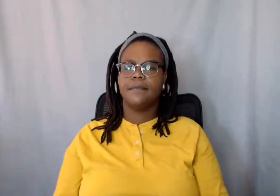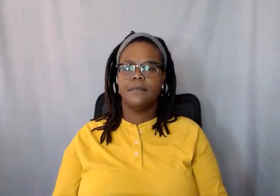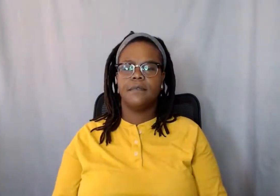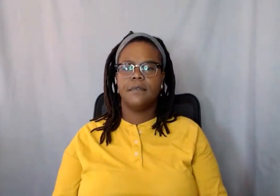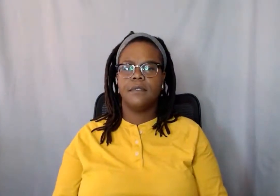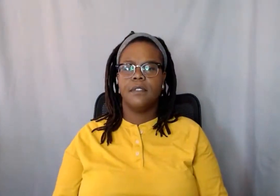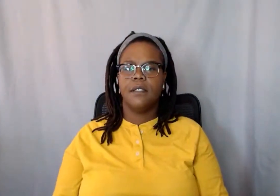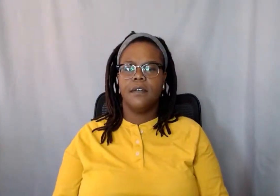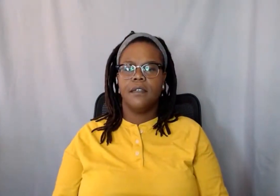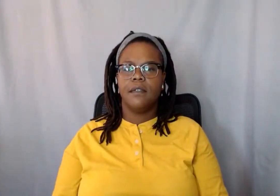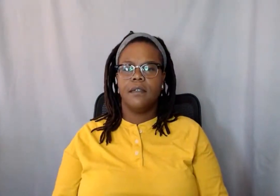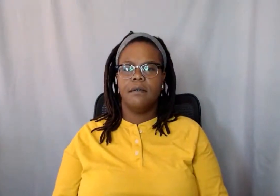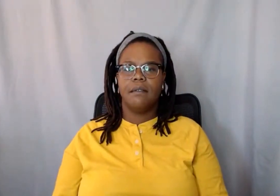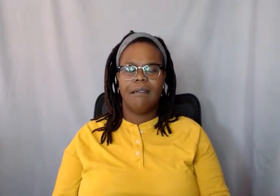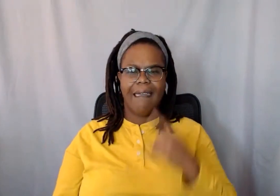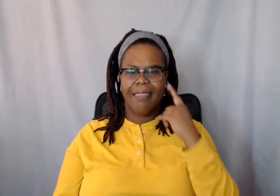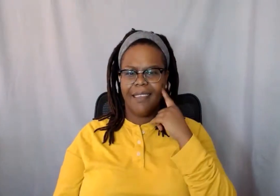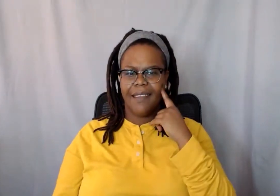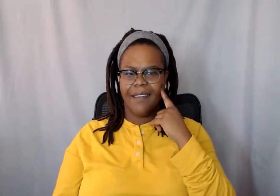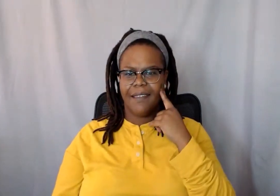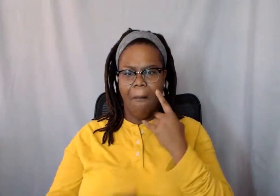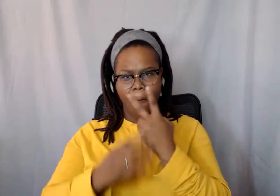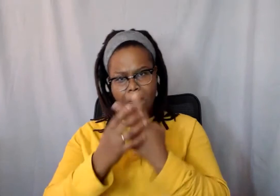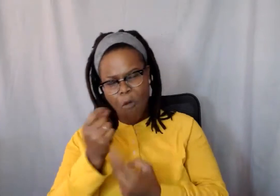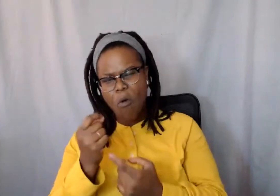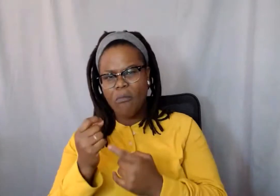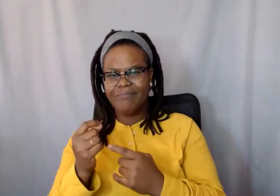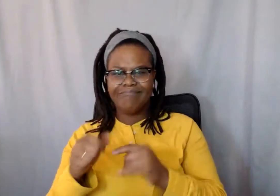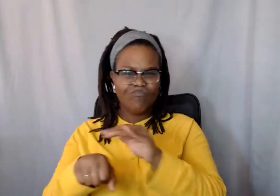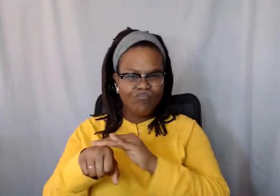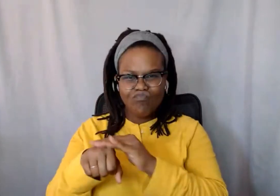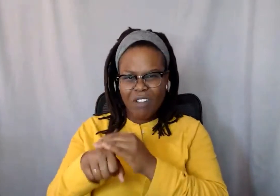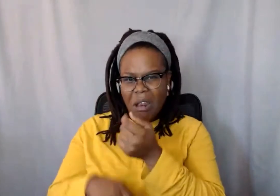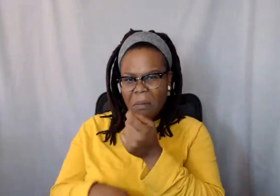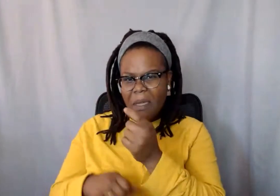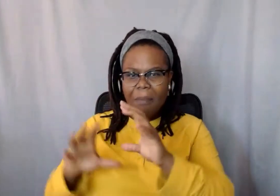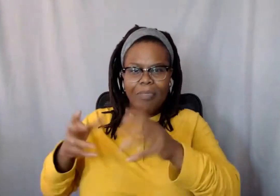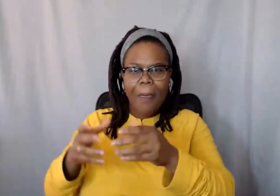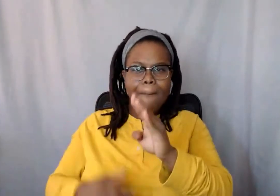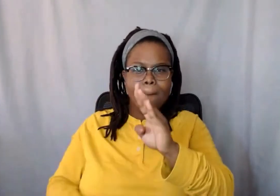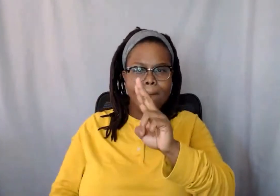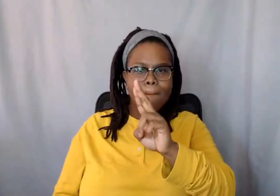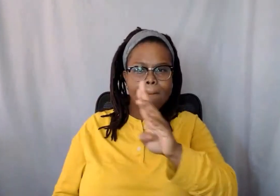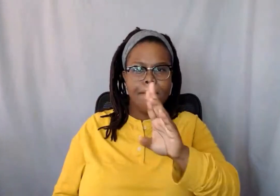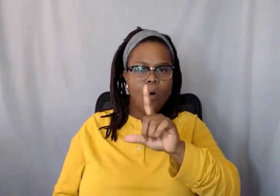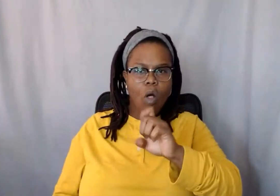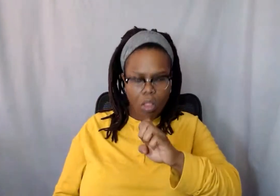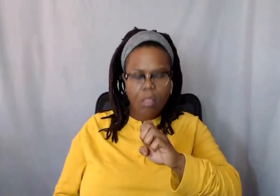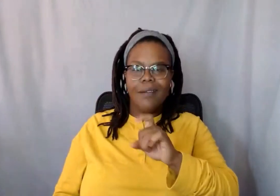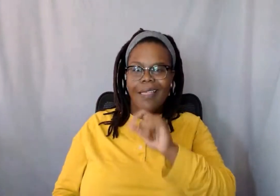So I think you both kind of talked a little bit about the bubble, right? That being kind of one barrier. So are there